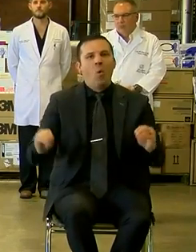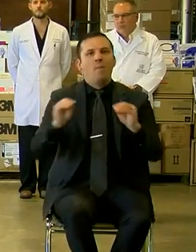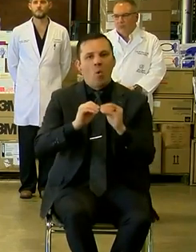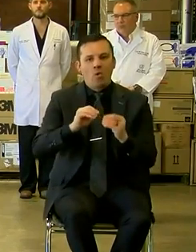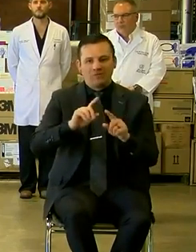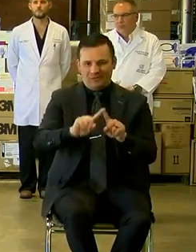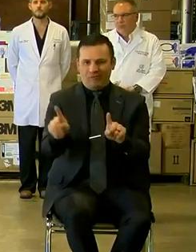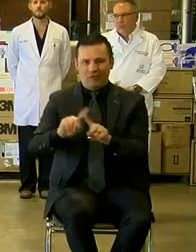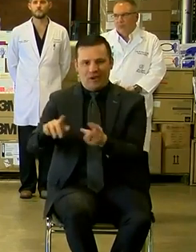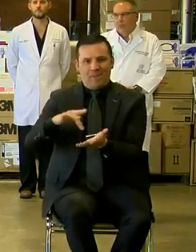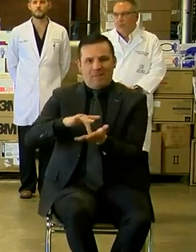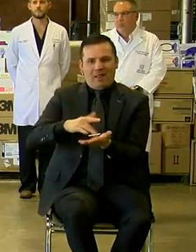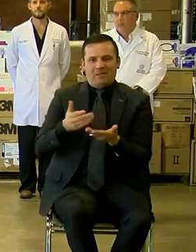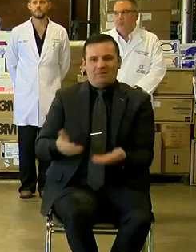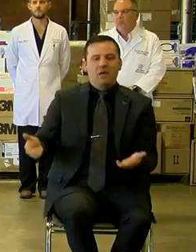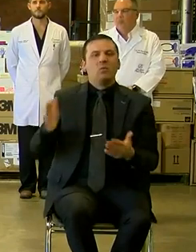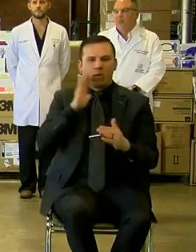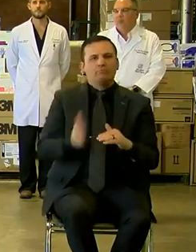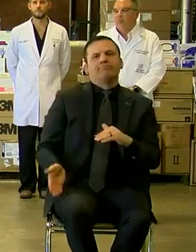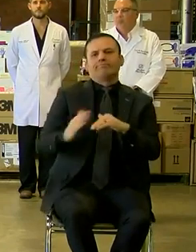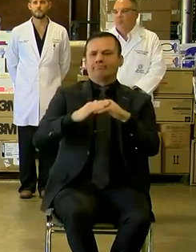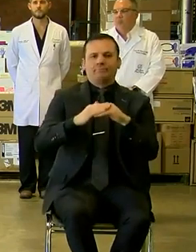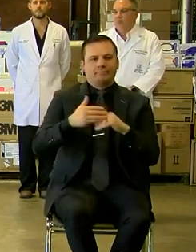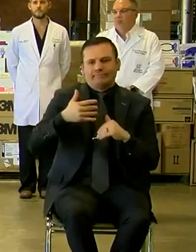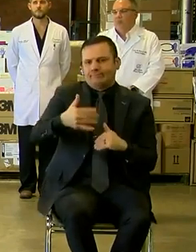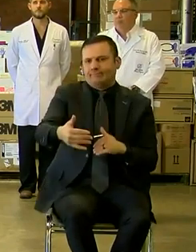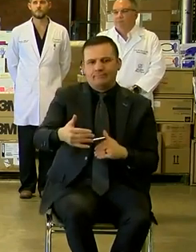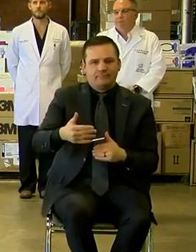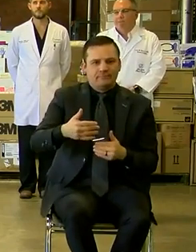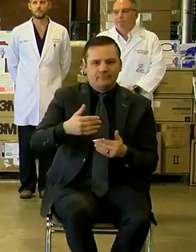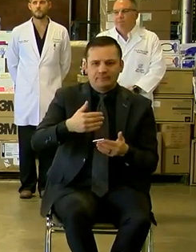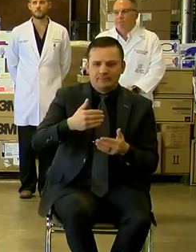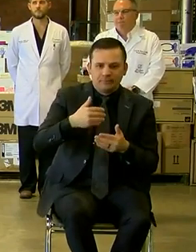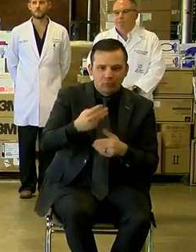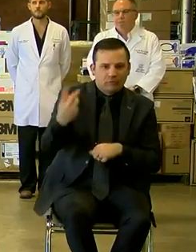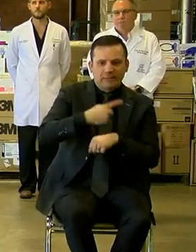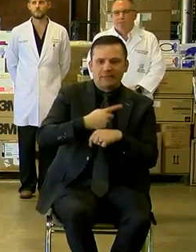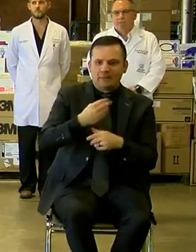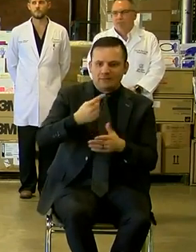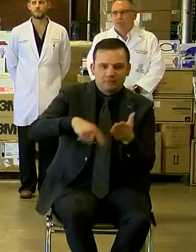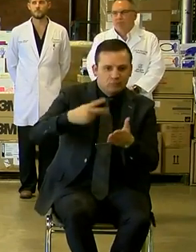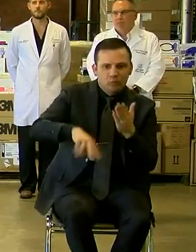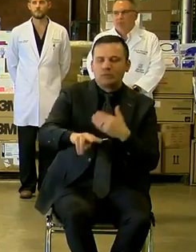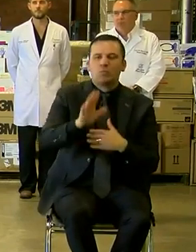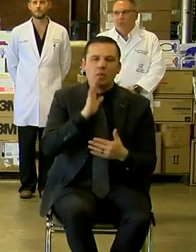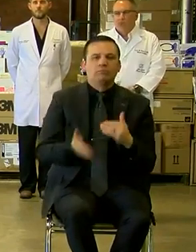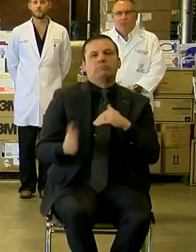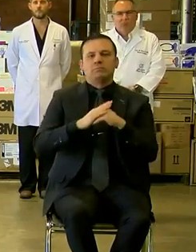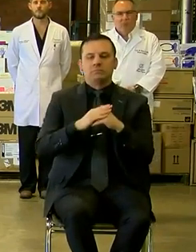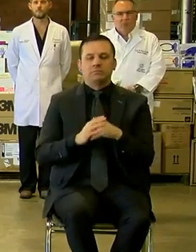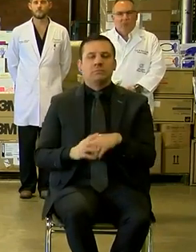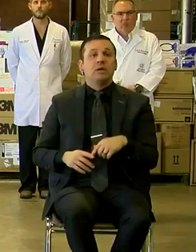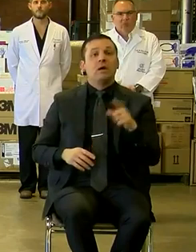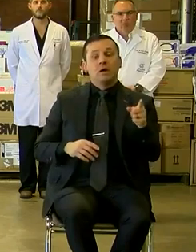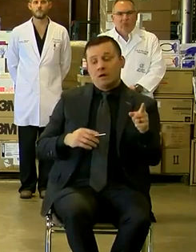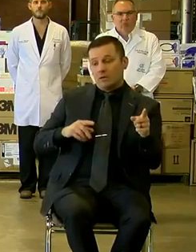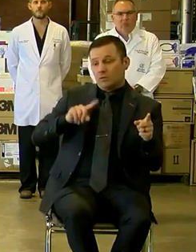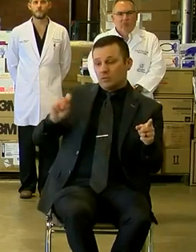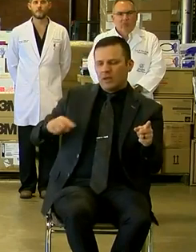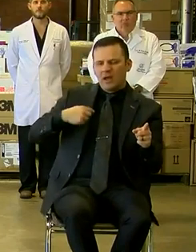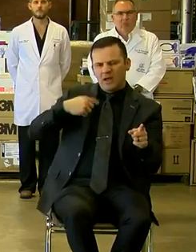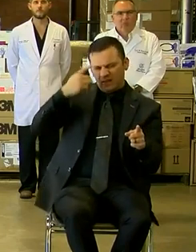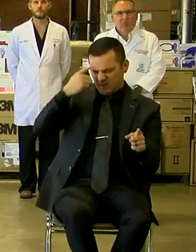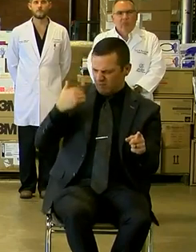supplies increase in the coming days and weeks. Two more slides, go ahead. You said